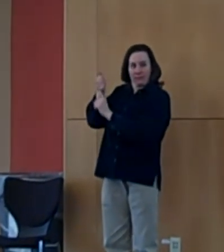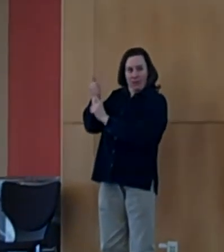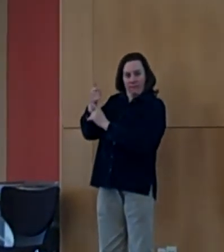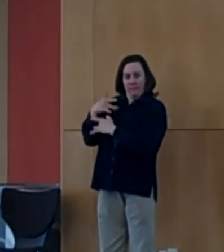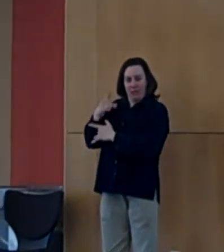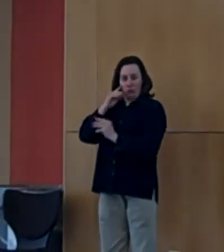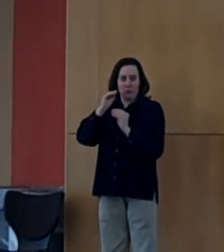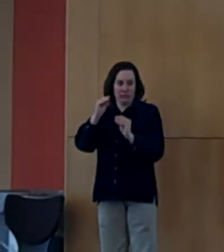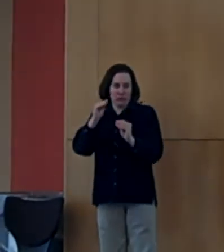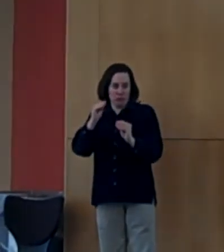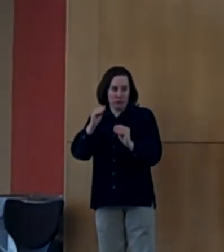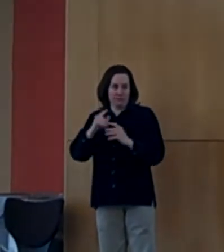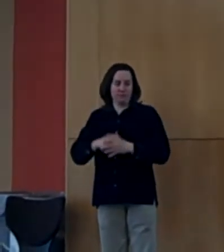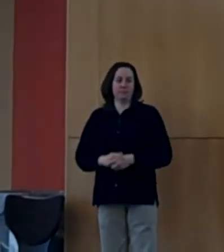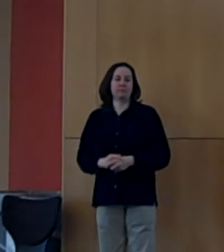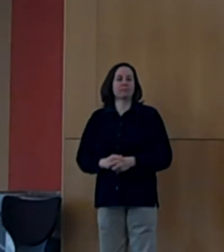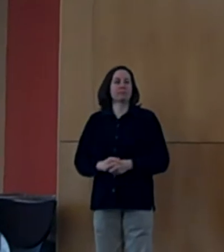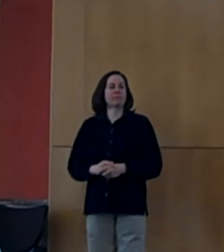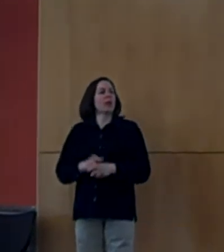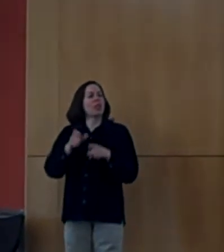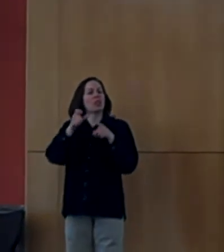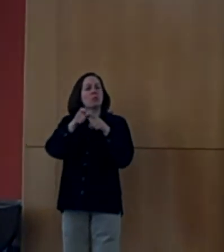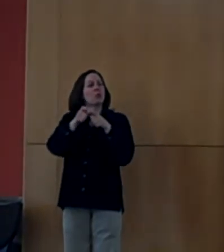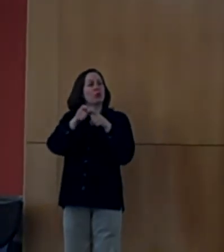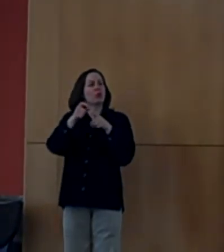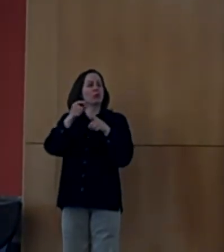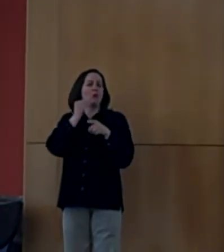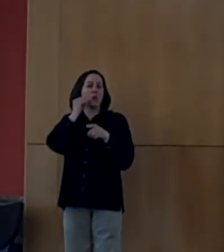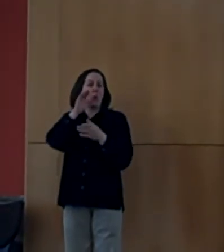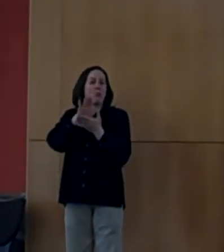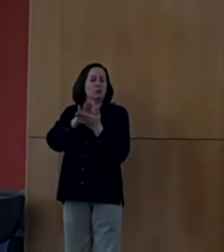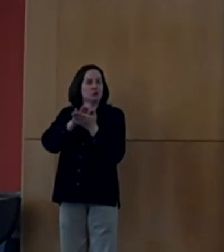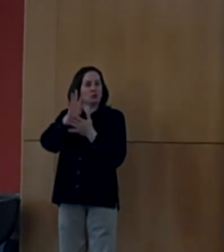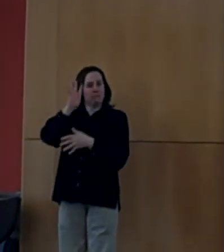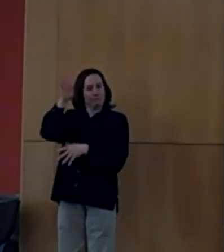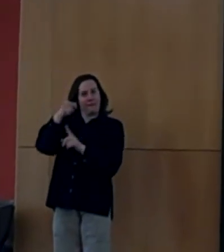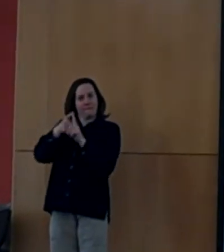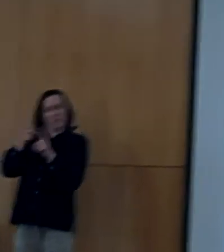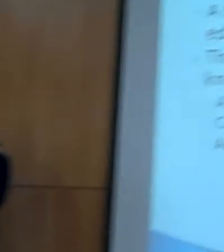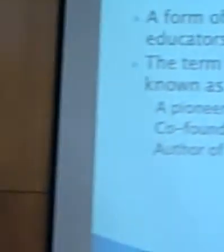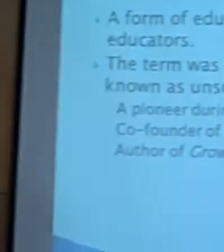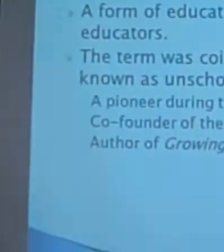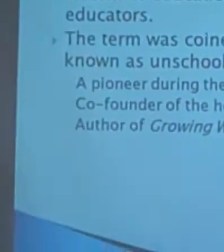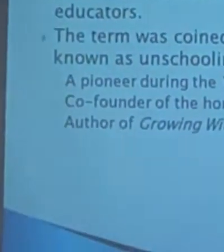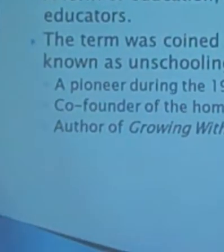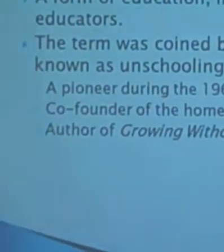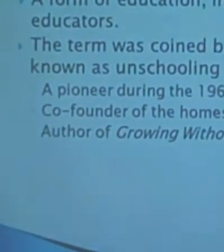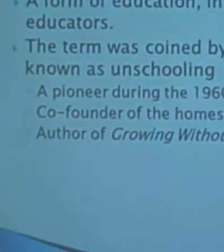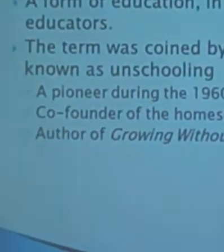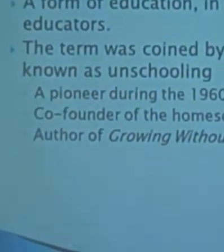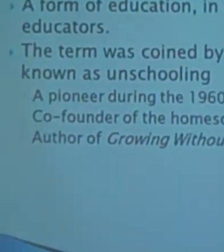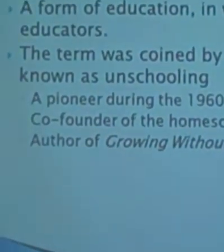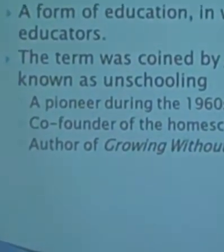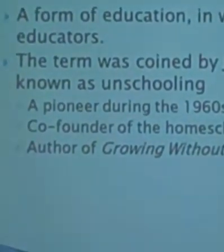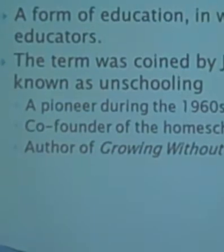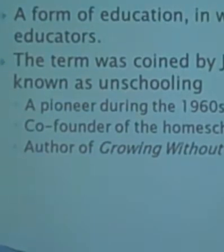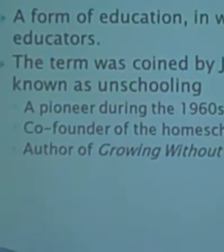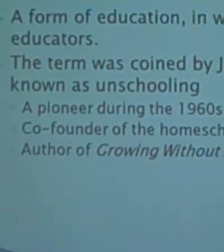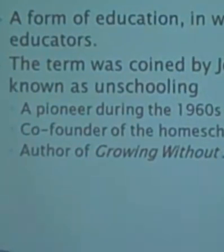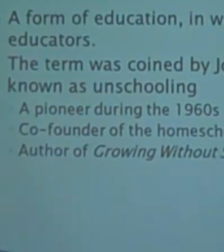The term was coined by John Holt, an educational pioneer during the 1960s through the mid-1970s. He's